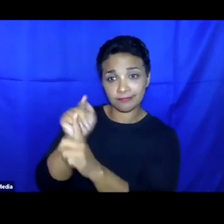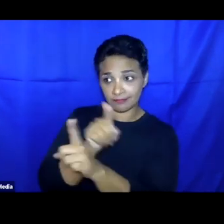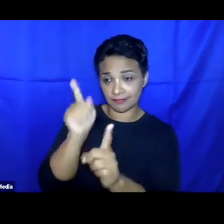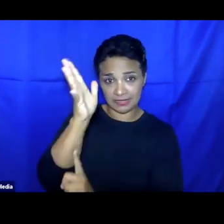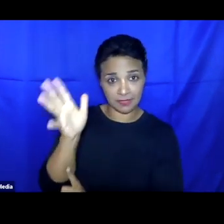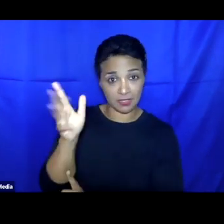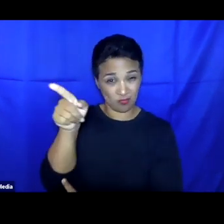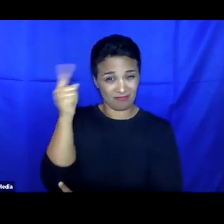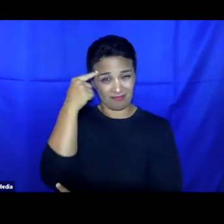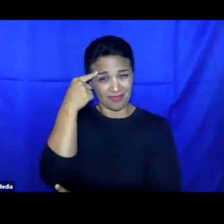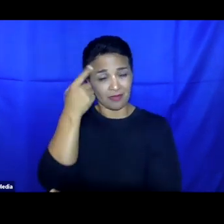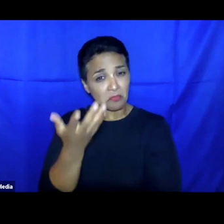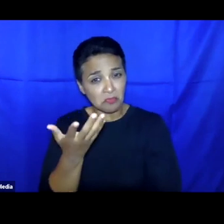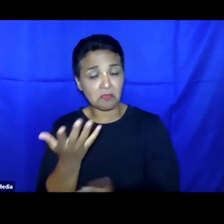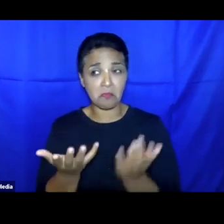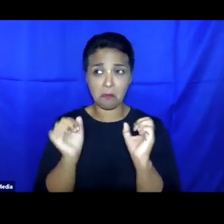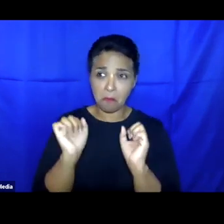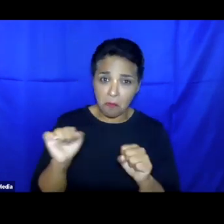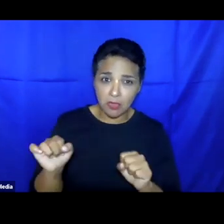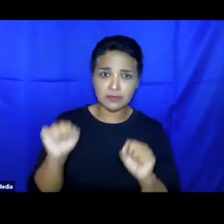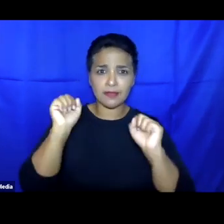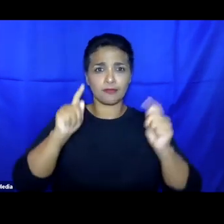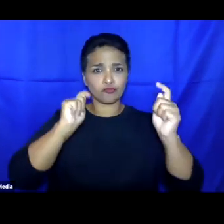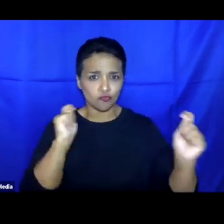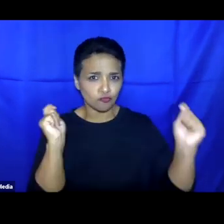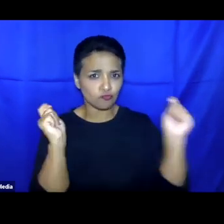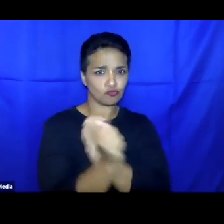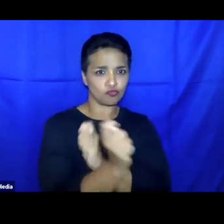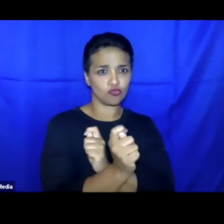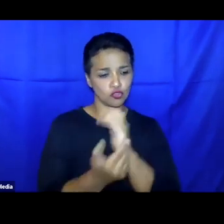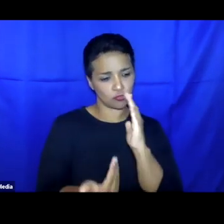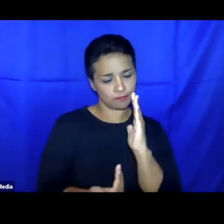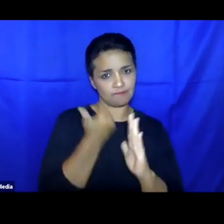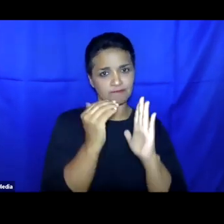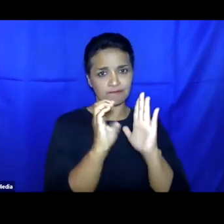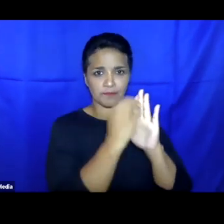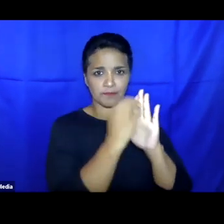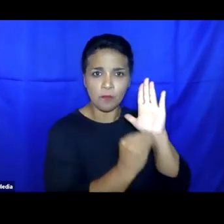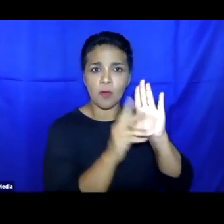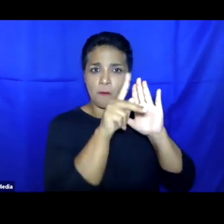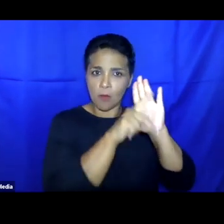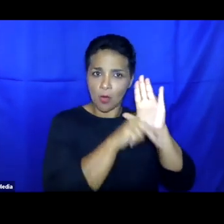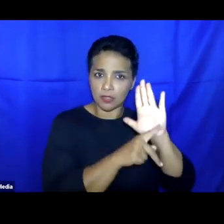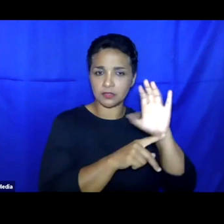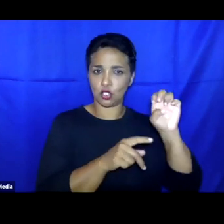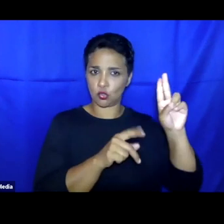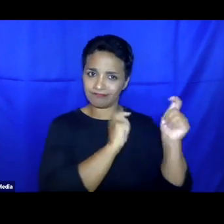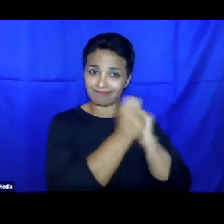change, to produce change in new policies, or what are the other tools, means, available